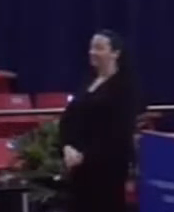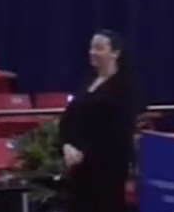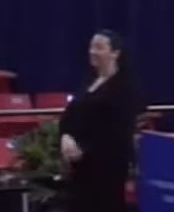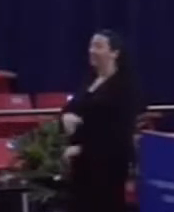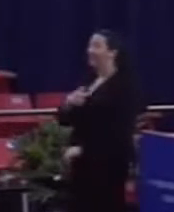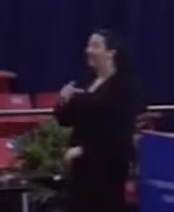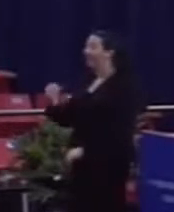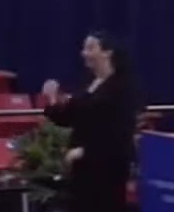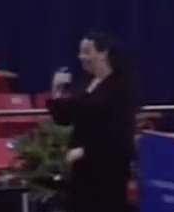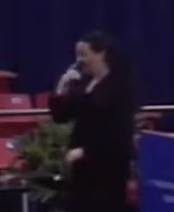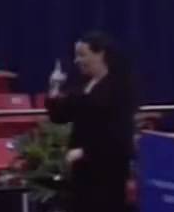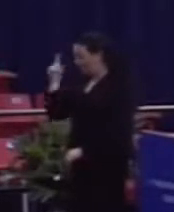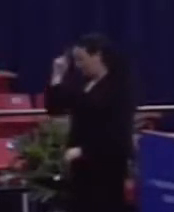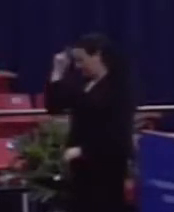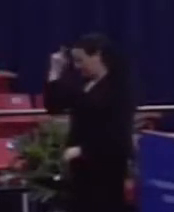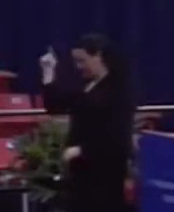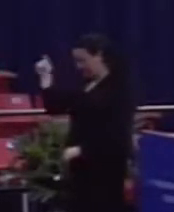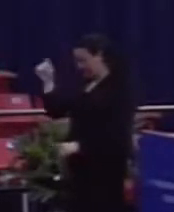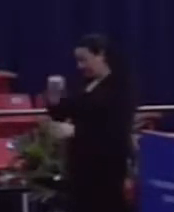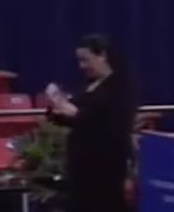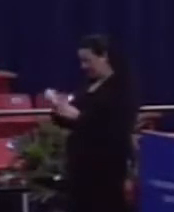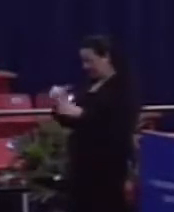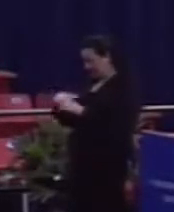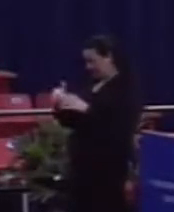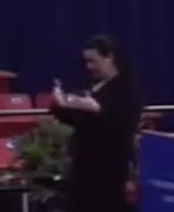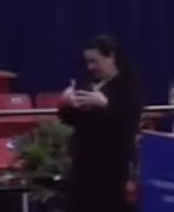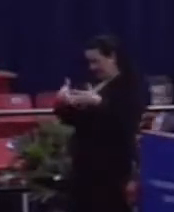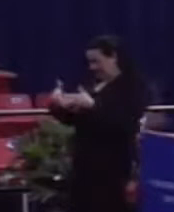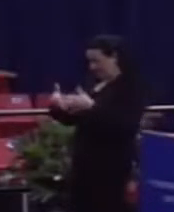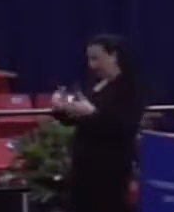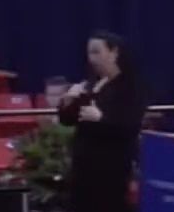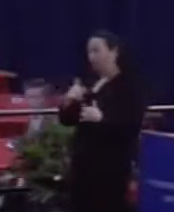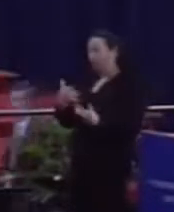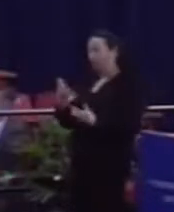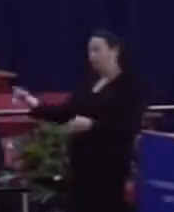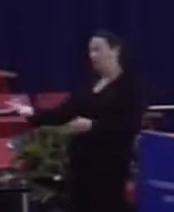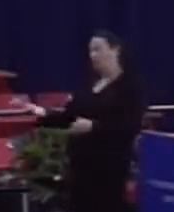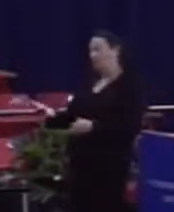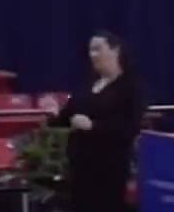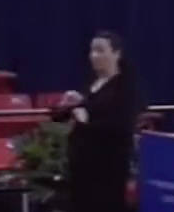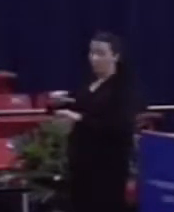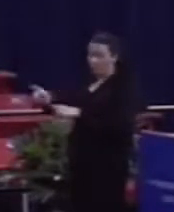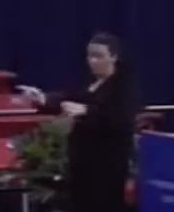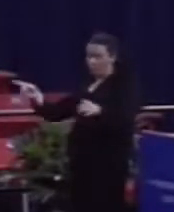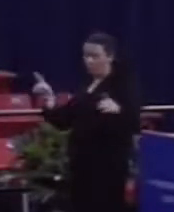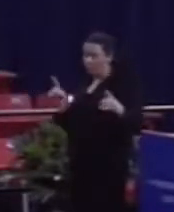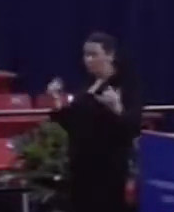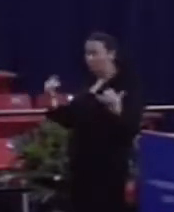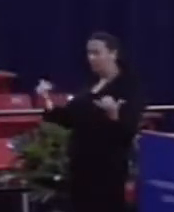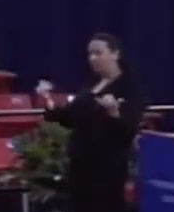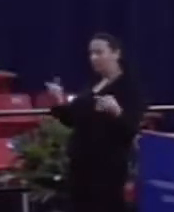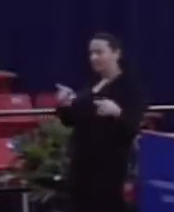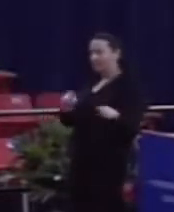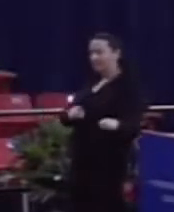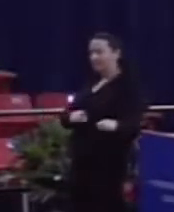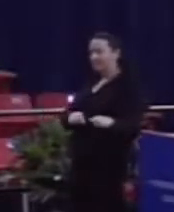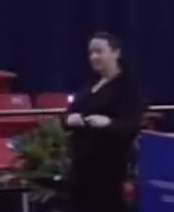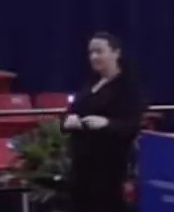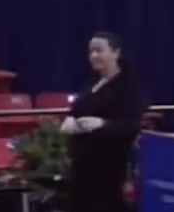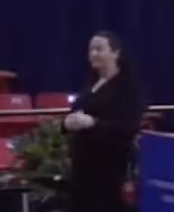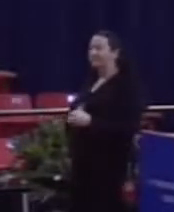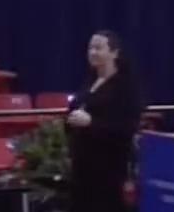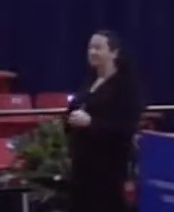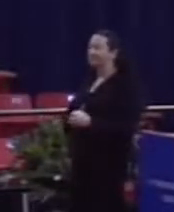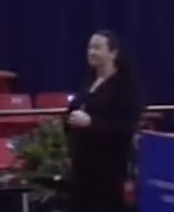On behalf of the Theosophical Society in America, I would like to welcome you all here to today's event. It